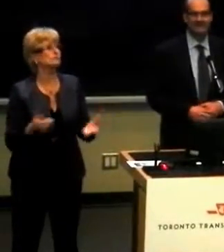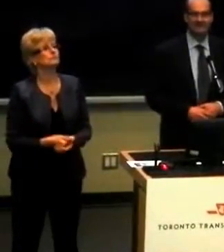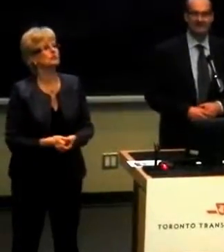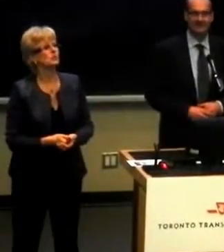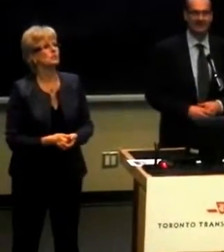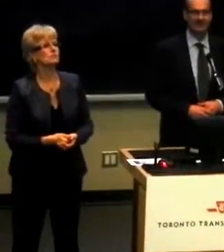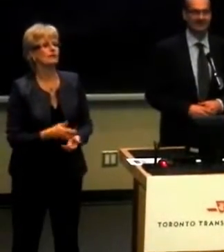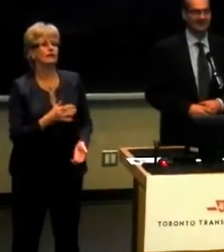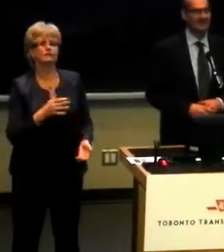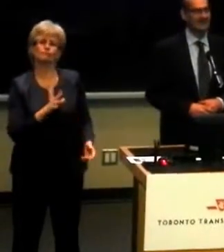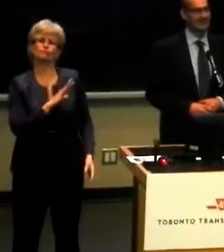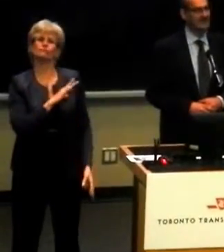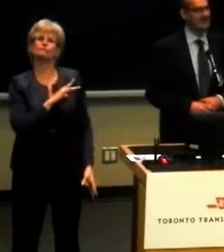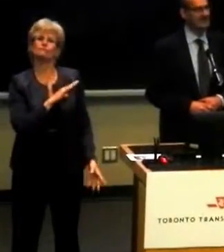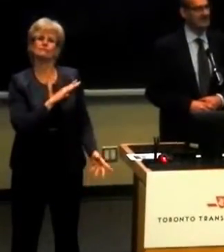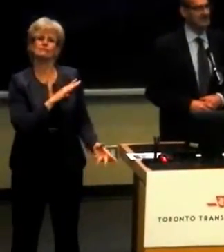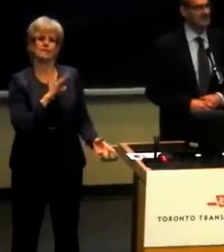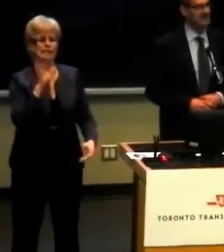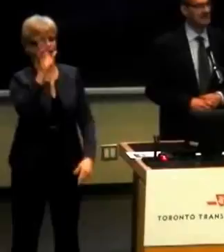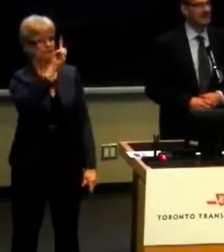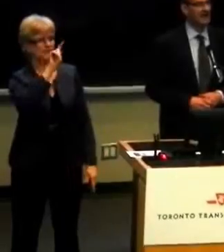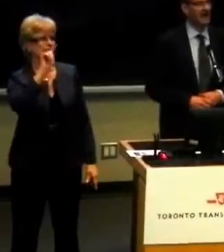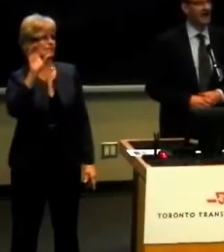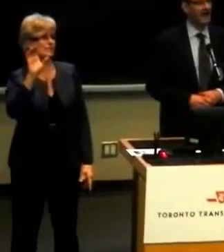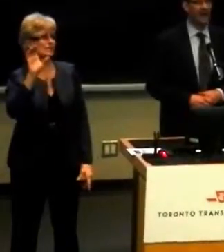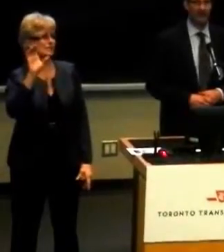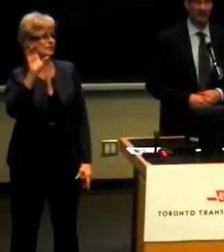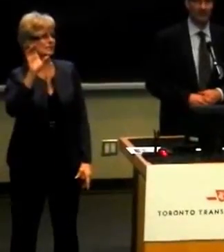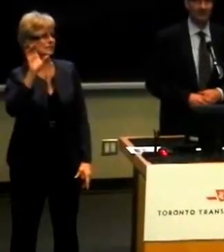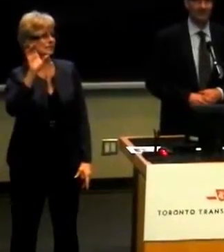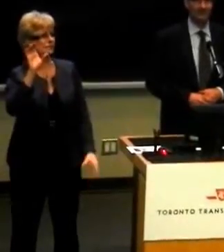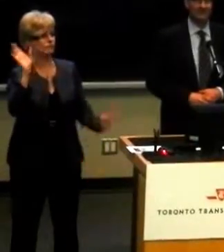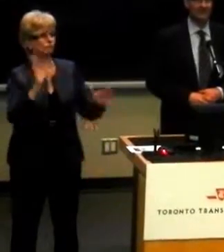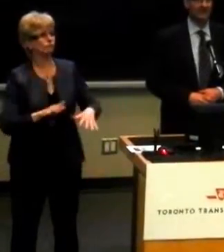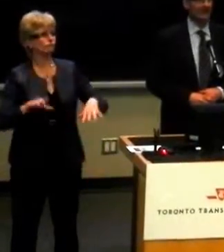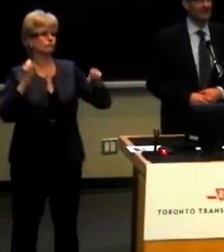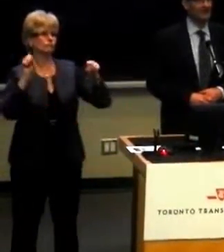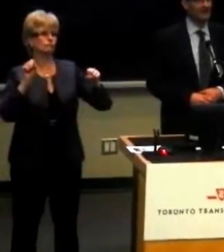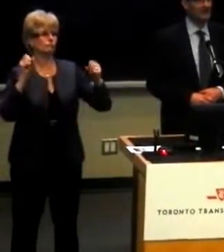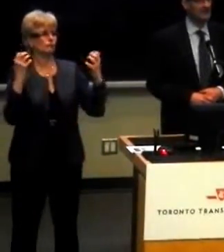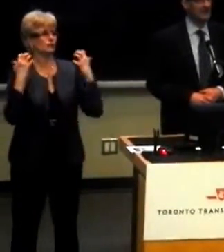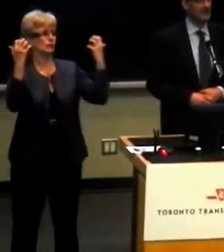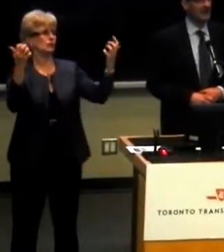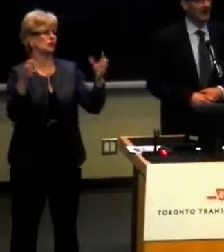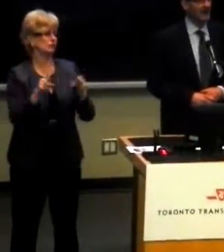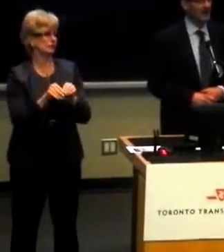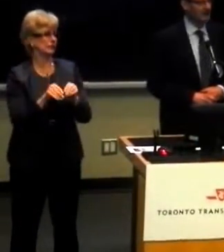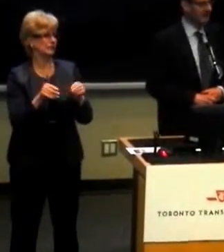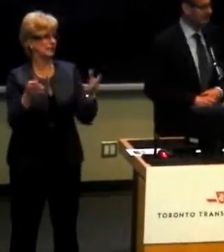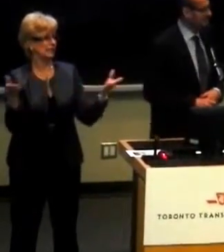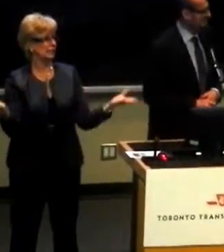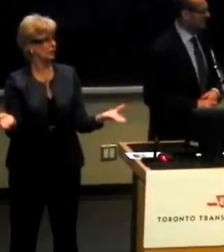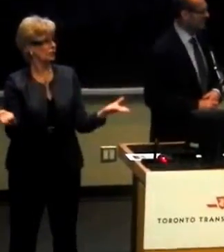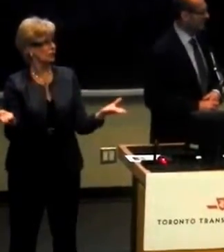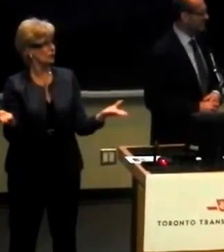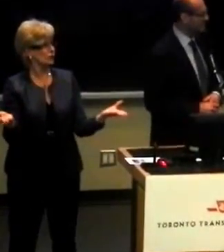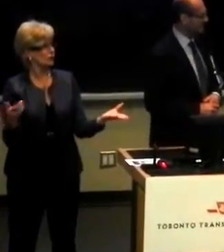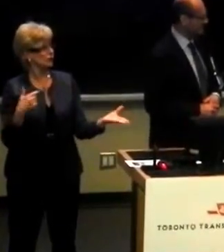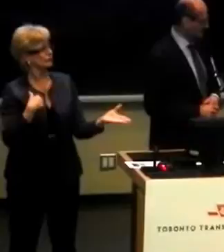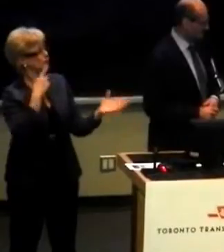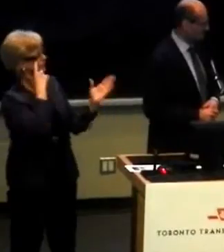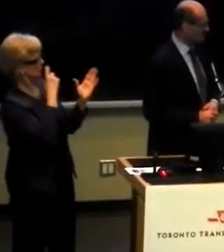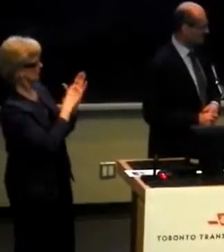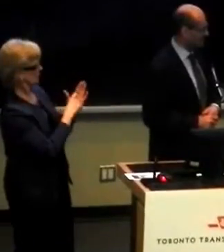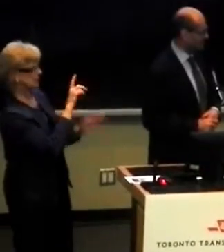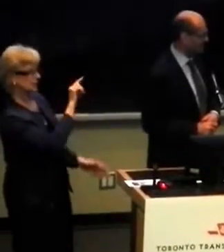So we think it's terrific that the TTC are holding their town hall meeting here. I would like to acknowledge